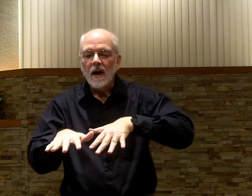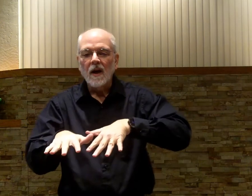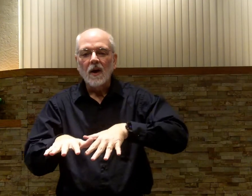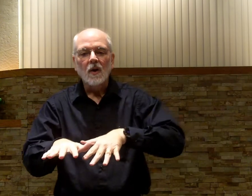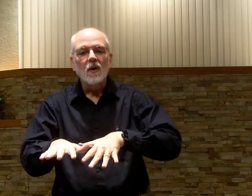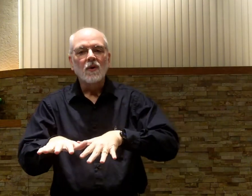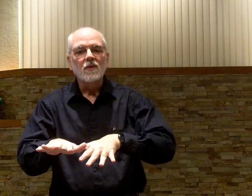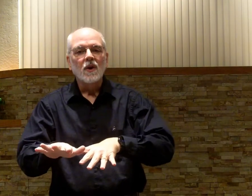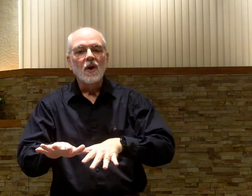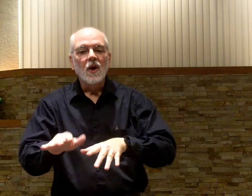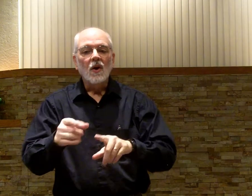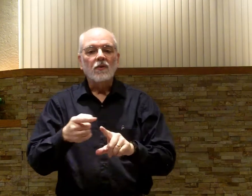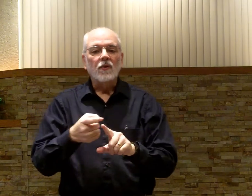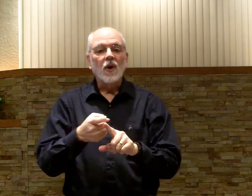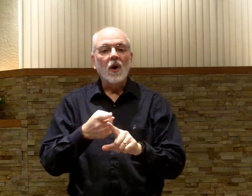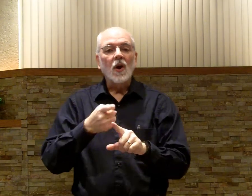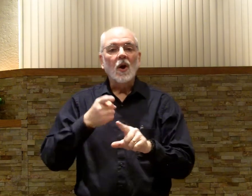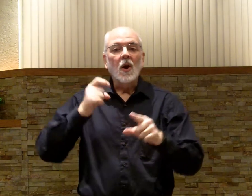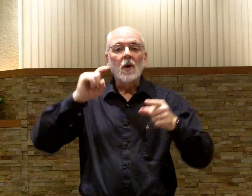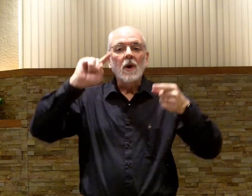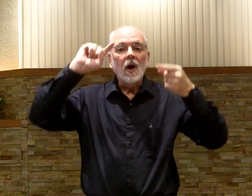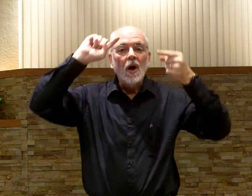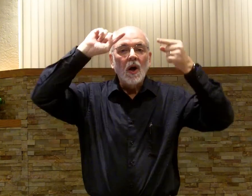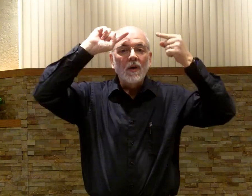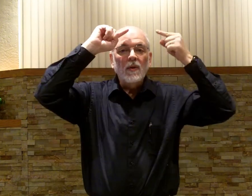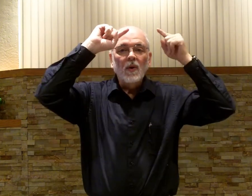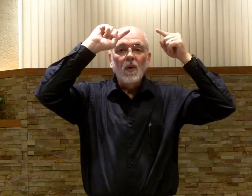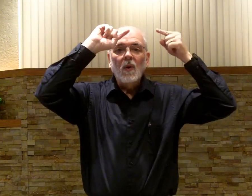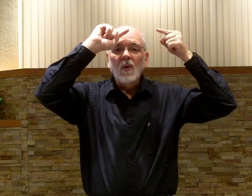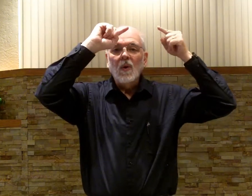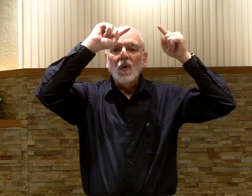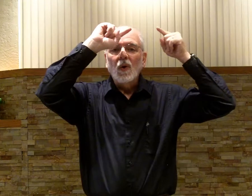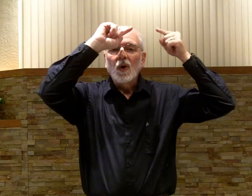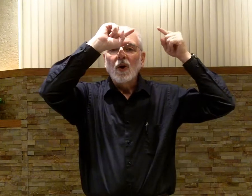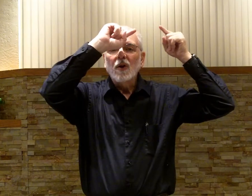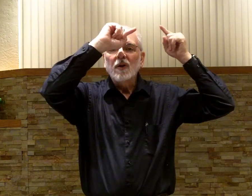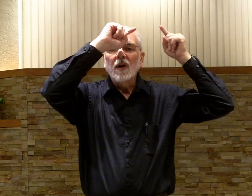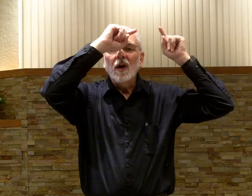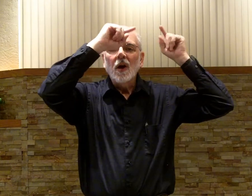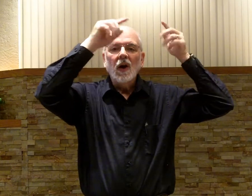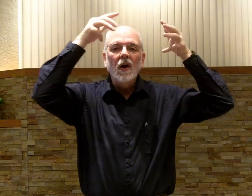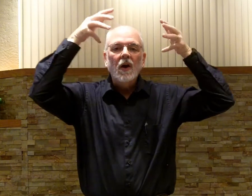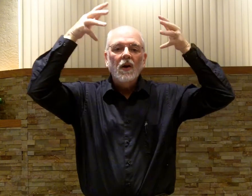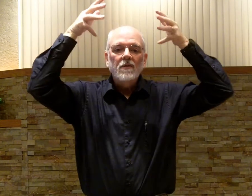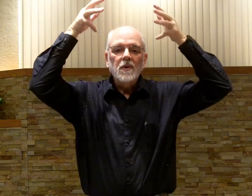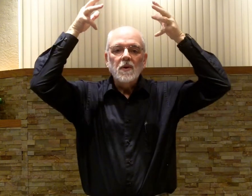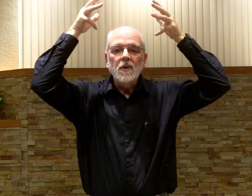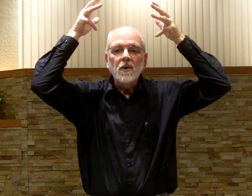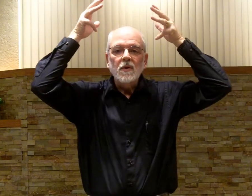from a thorn-covered